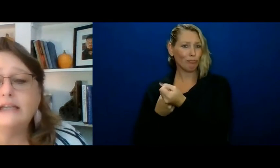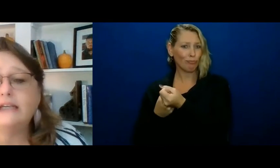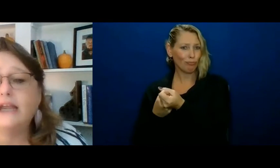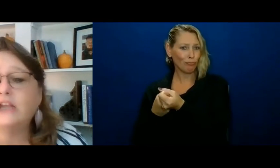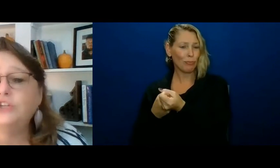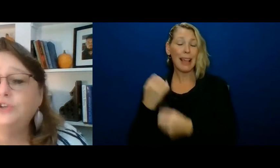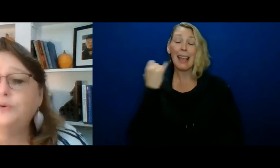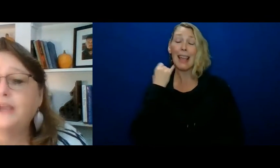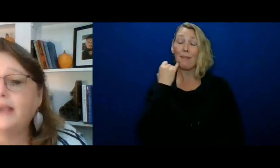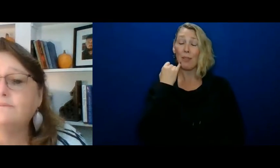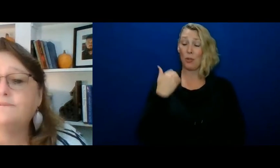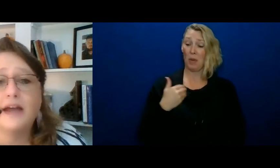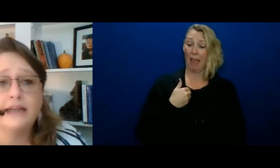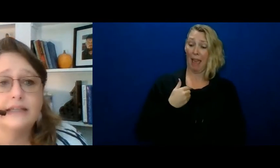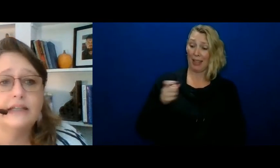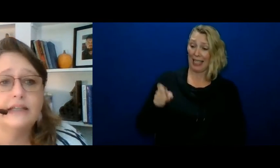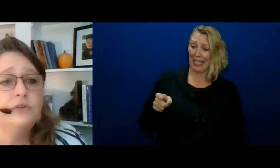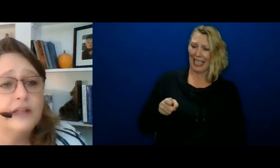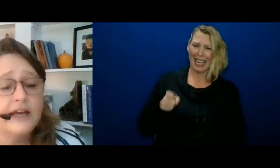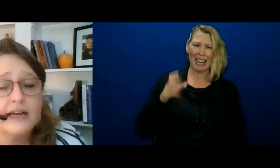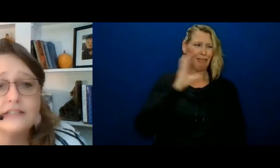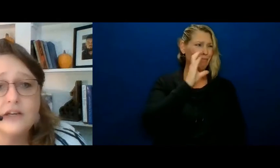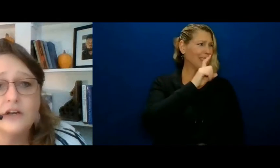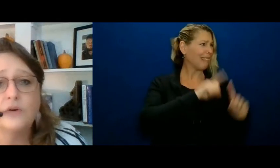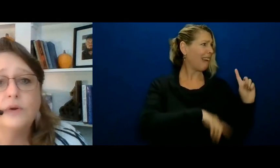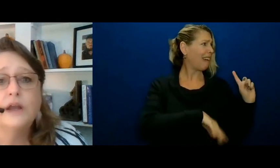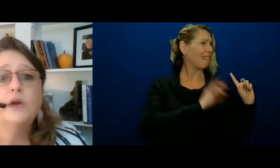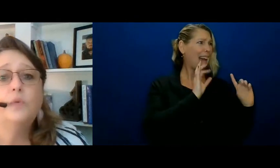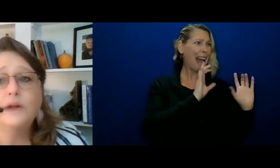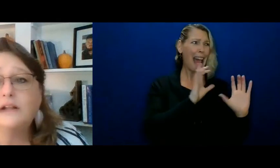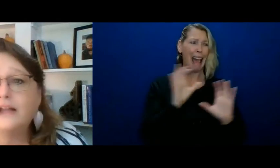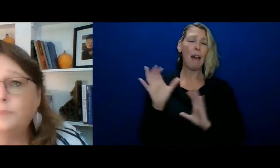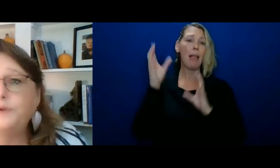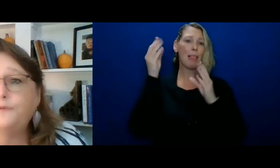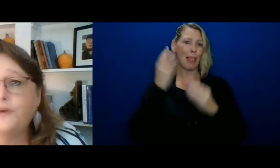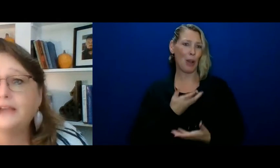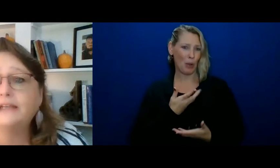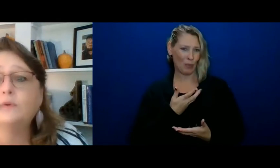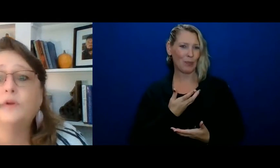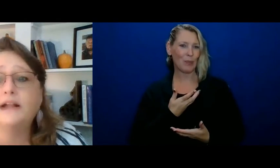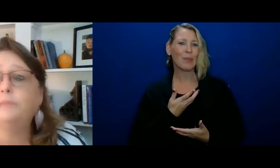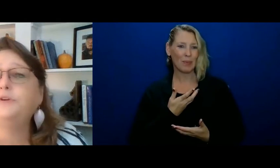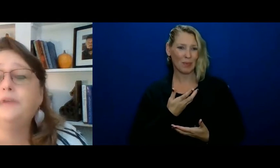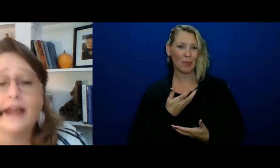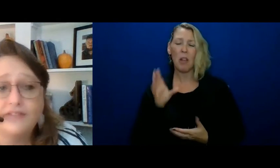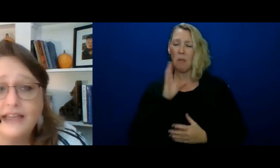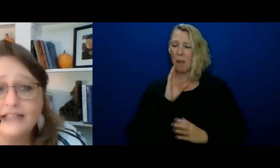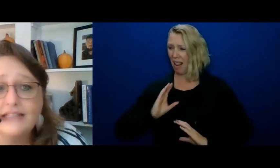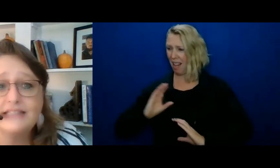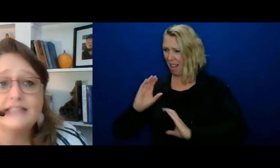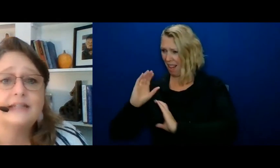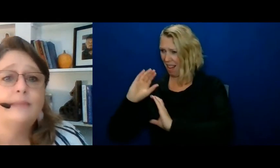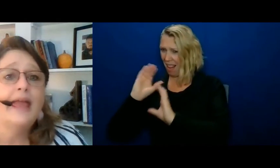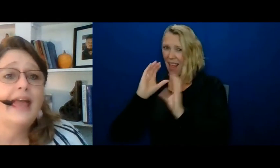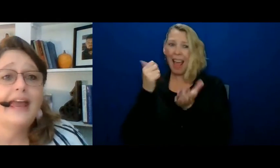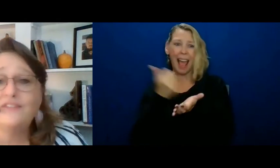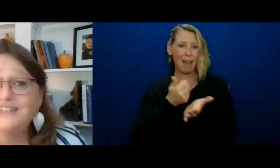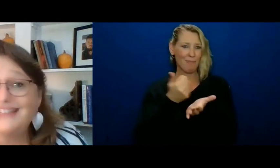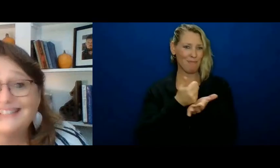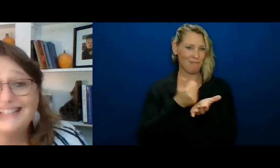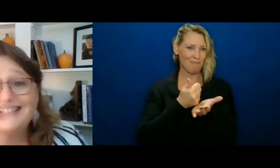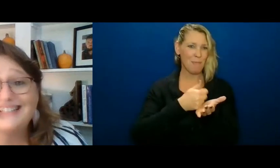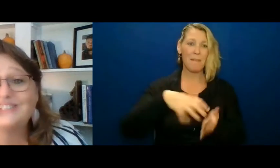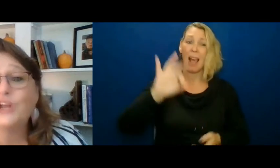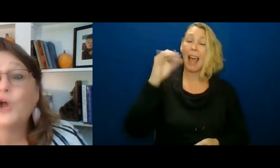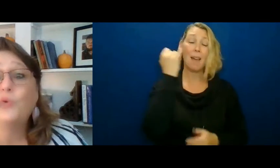got a need and you can't find it you let us know we'll help you find it we'll help you navigate the system and